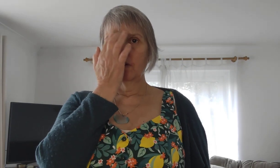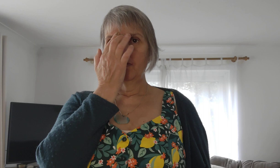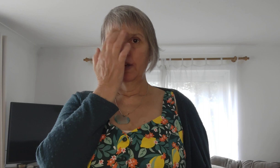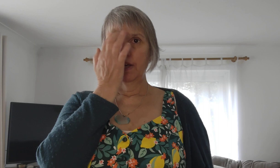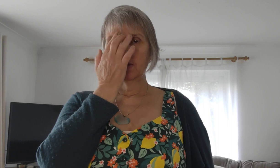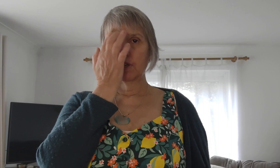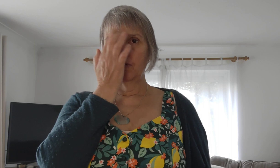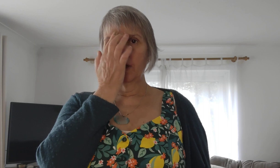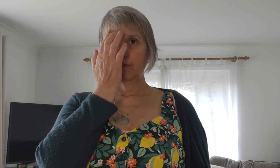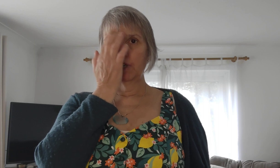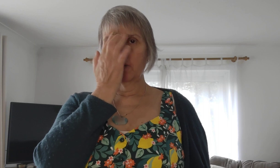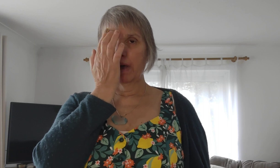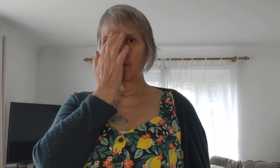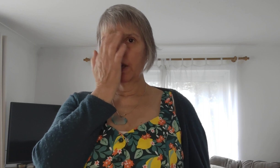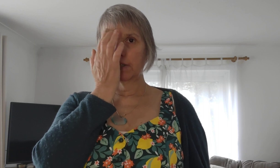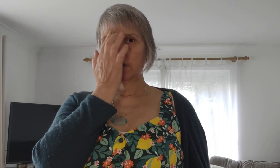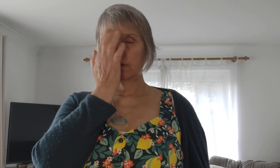feeling so guilty about this